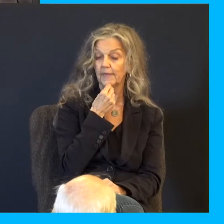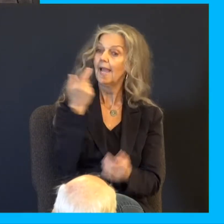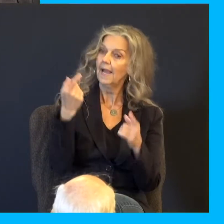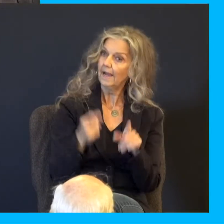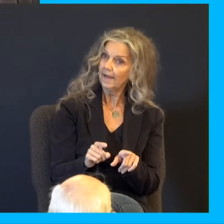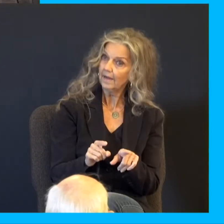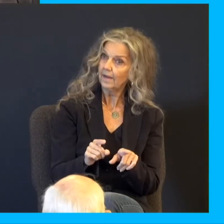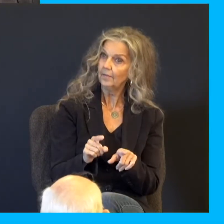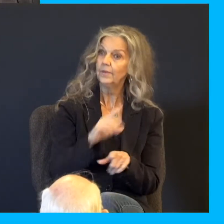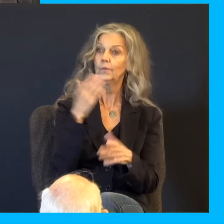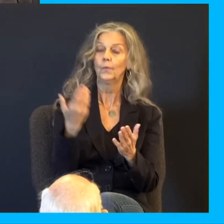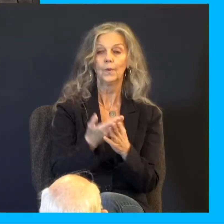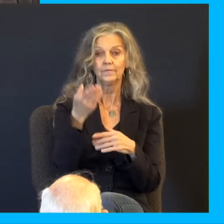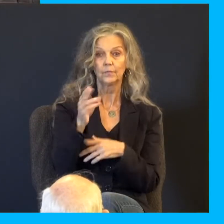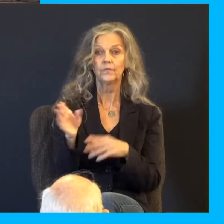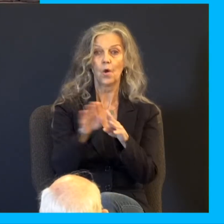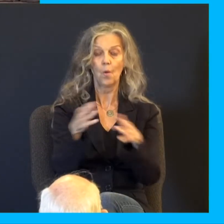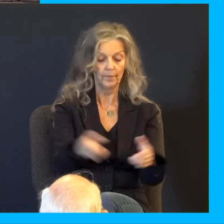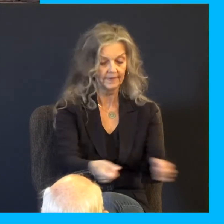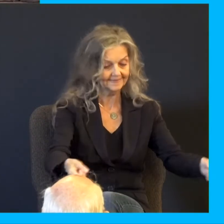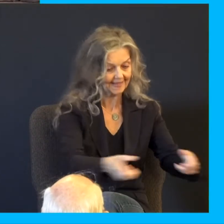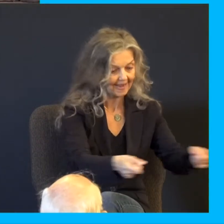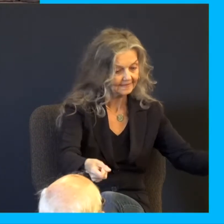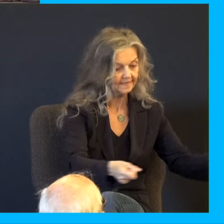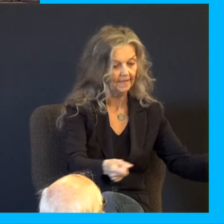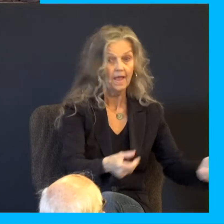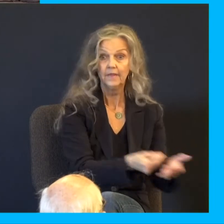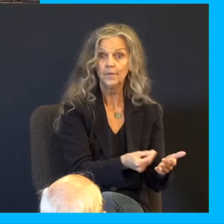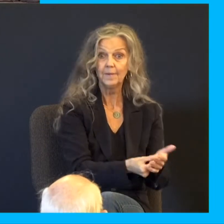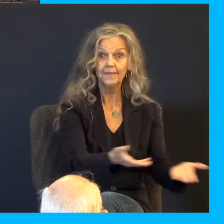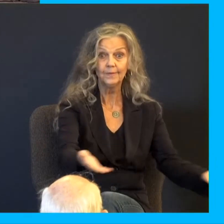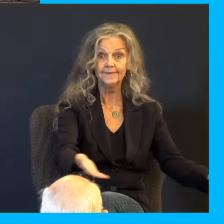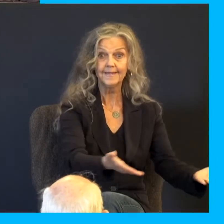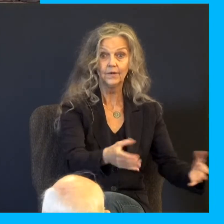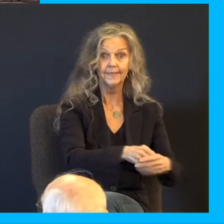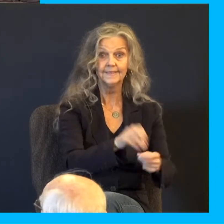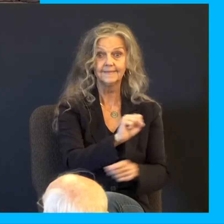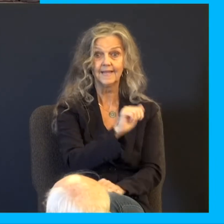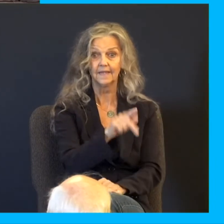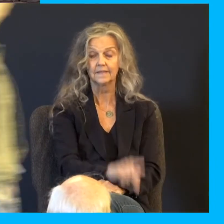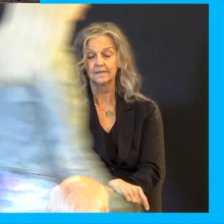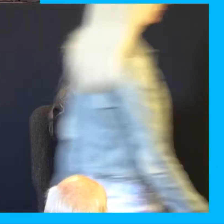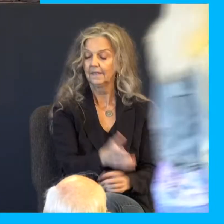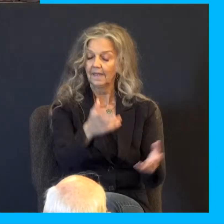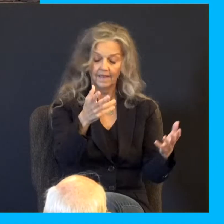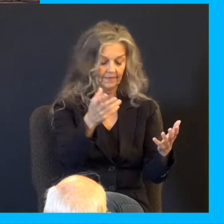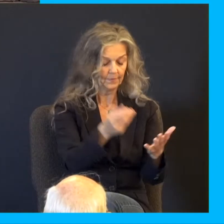came to the end that we opened our sacks, and behold, every man's money was in the mouth of his sack, our money in full weight, and we have